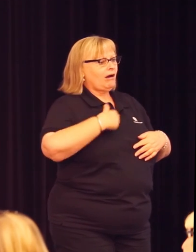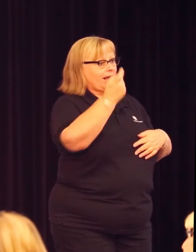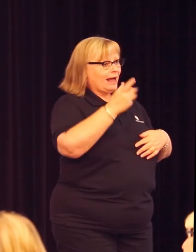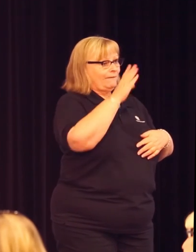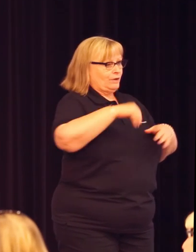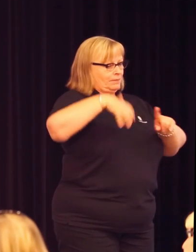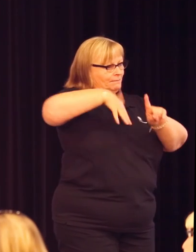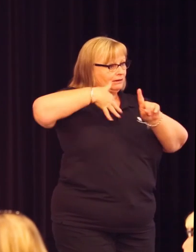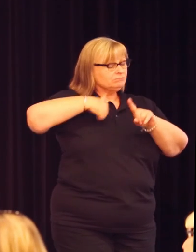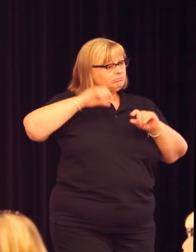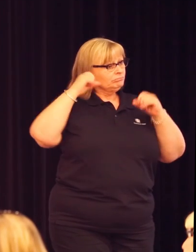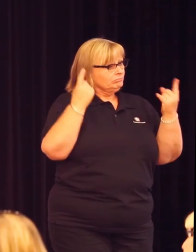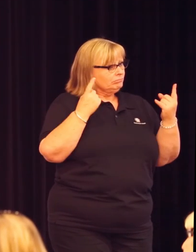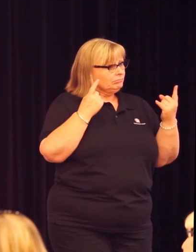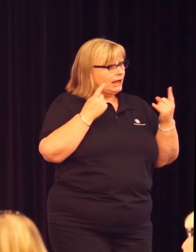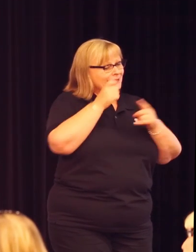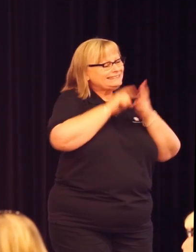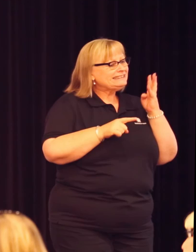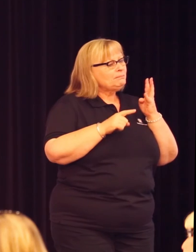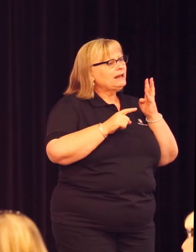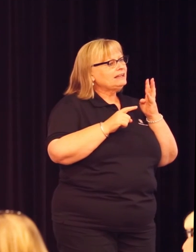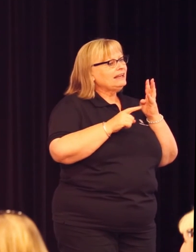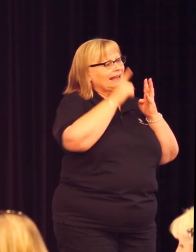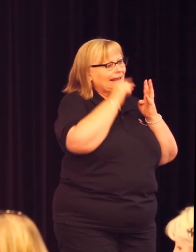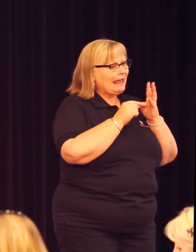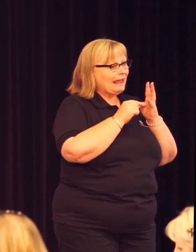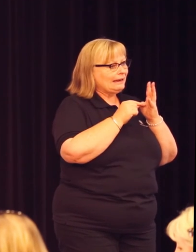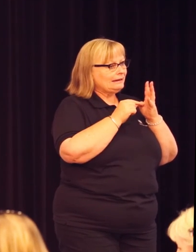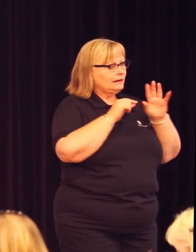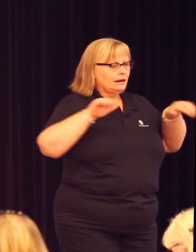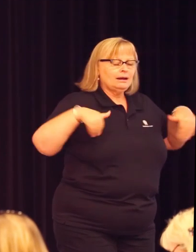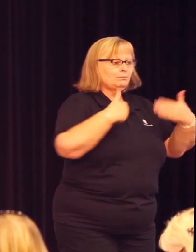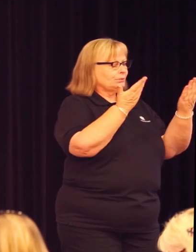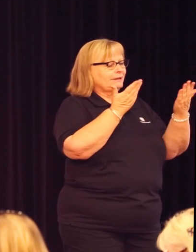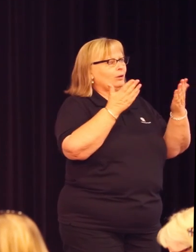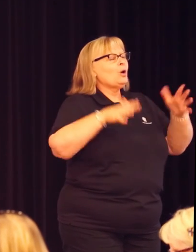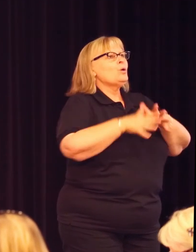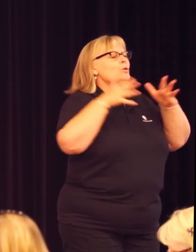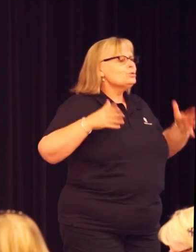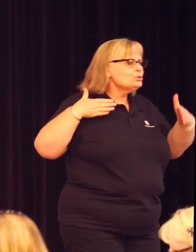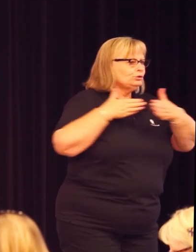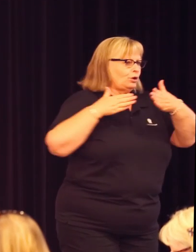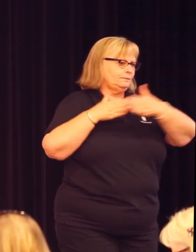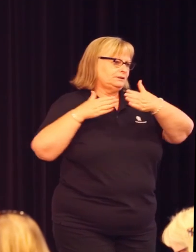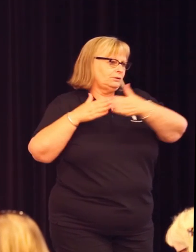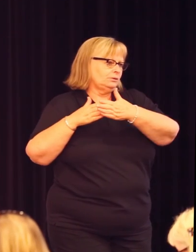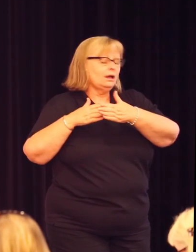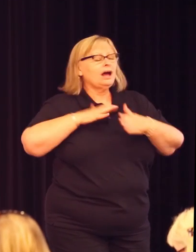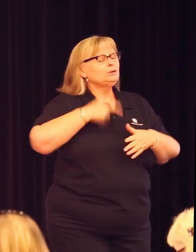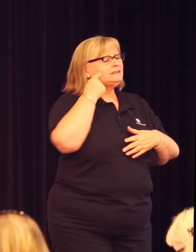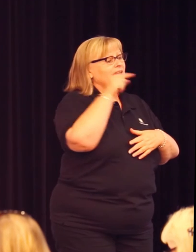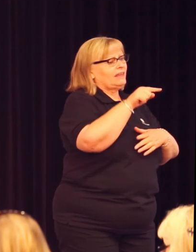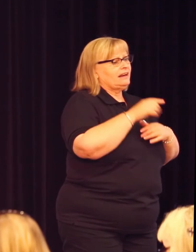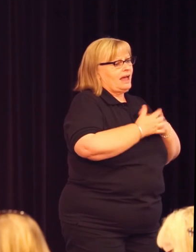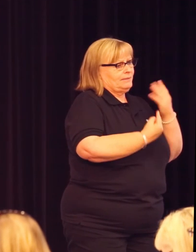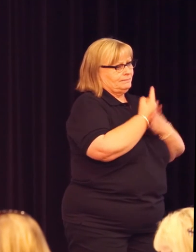background where I understand that disability can present such an obstacle for participation in higher education. I don't want to see that happen.